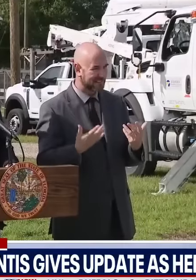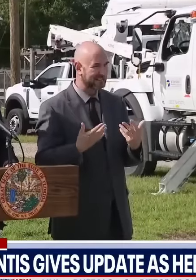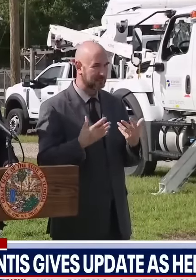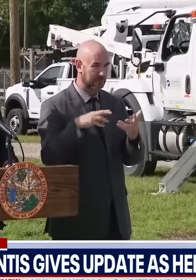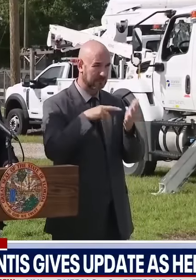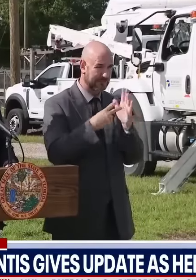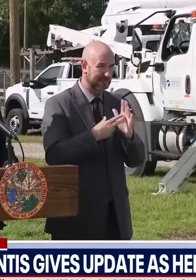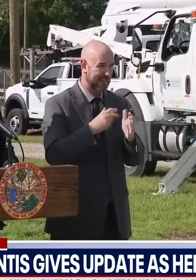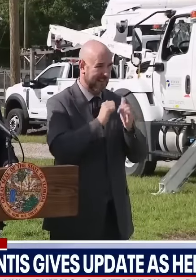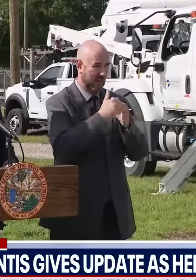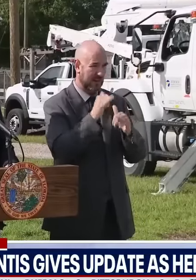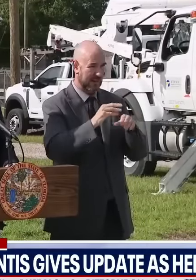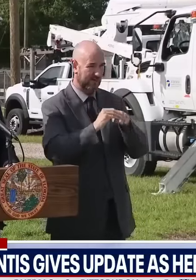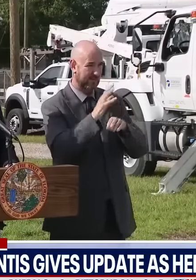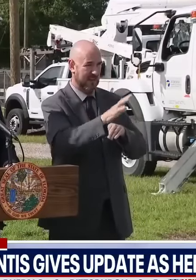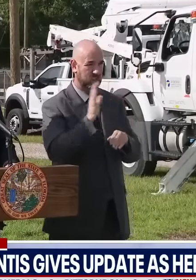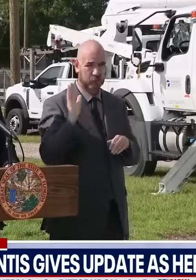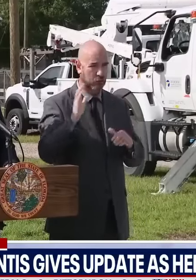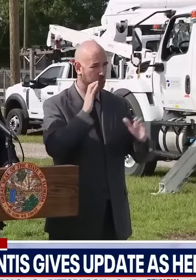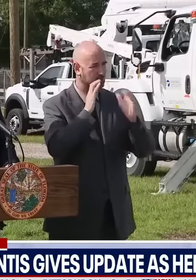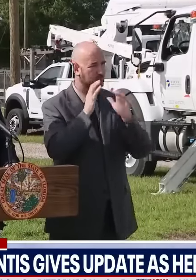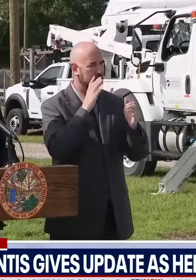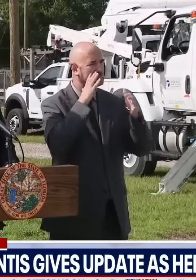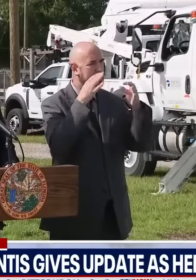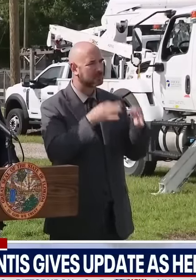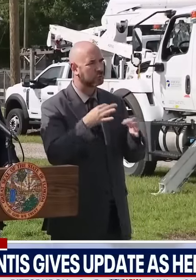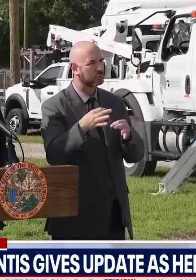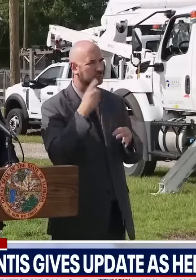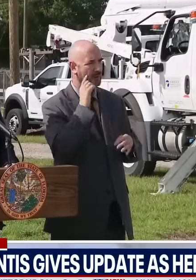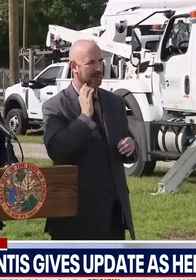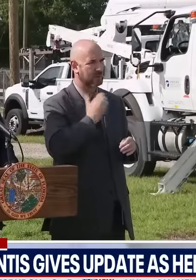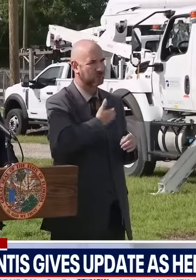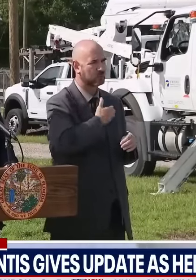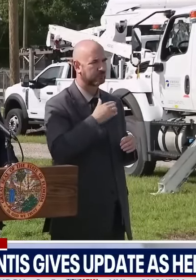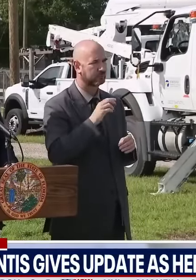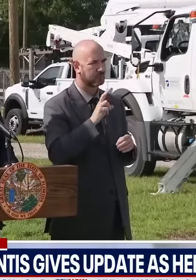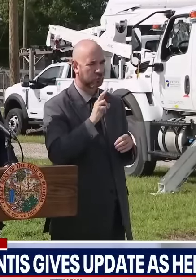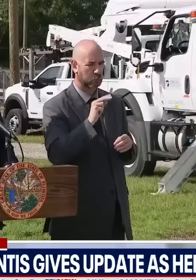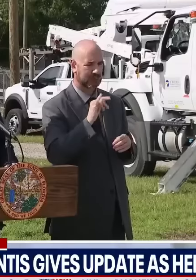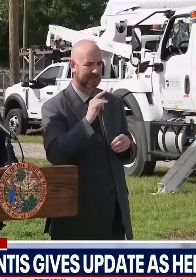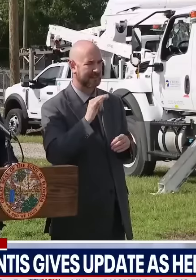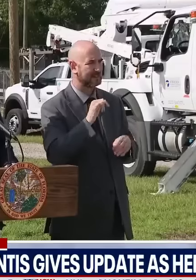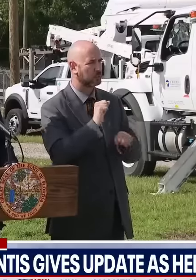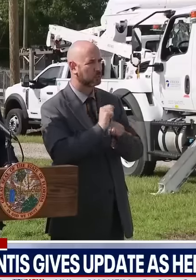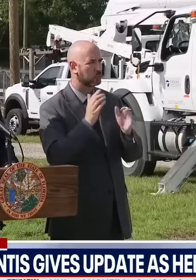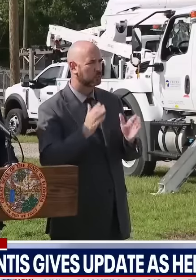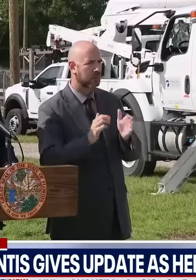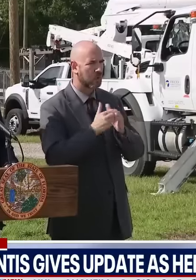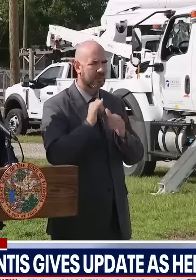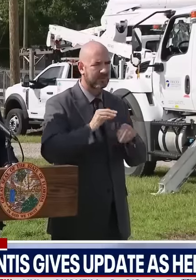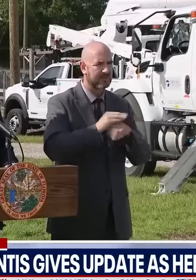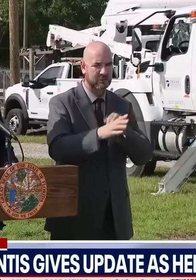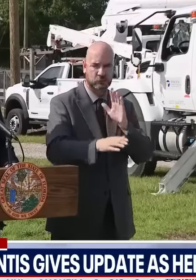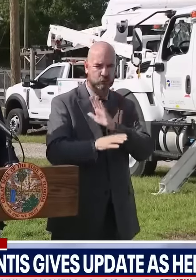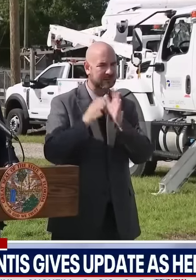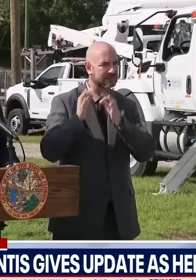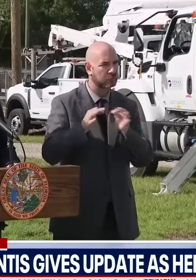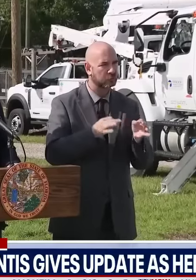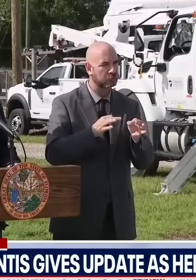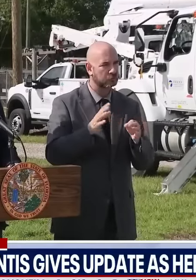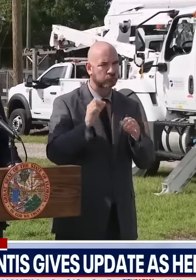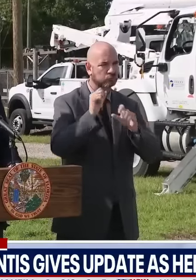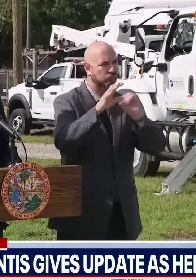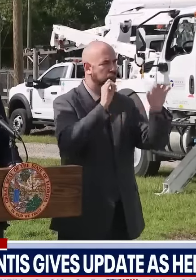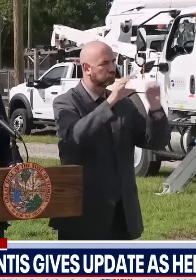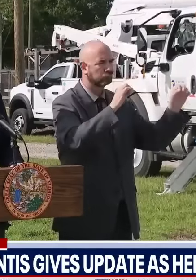when it comes to the floods and resources like agriculture? Well, first, that's part of the reason why you have 61 counties under a